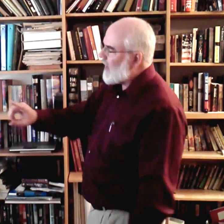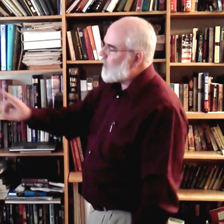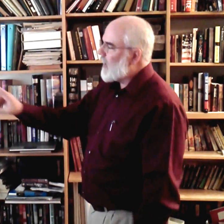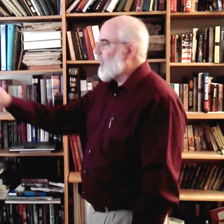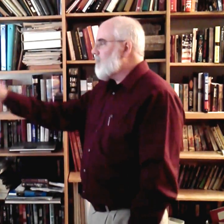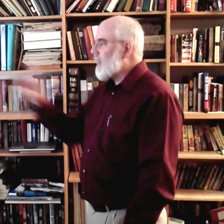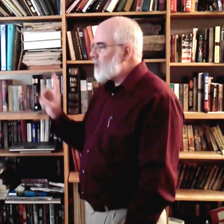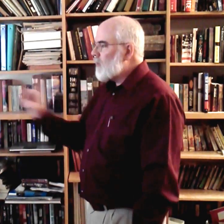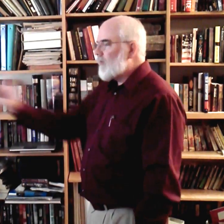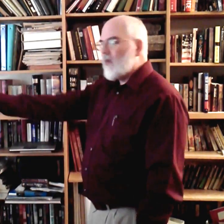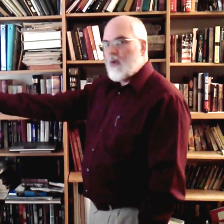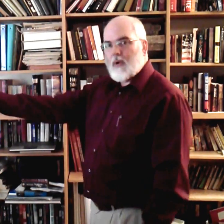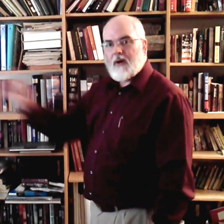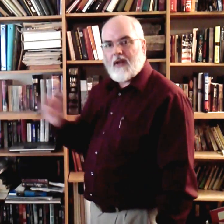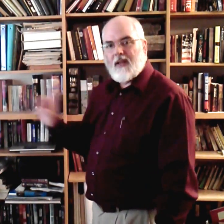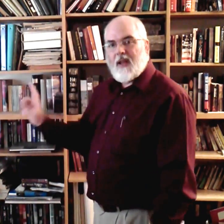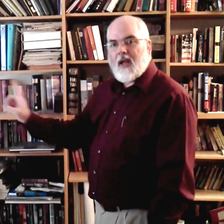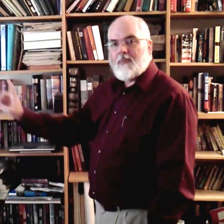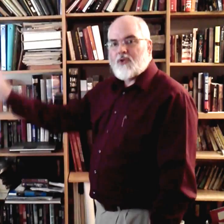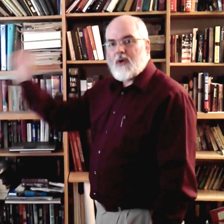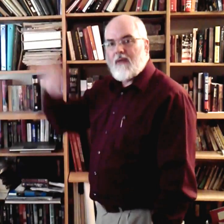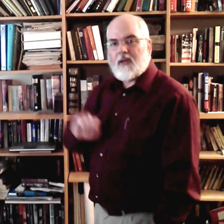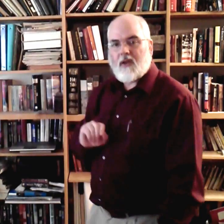way, but I'm going moving forward. Alright? I'm just traveling along.